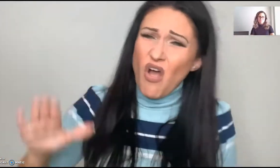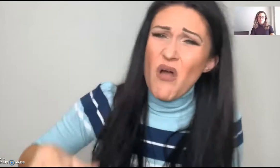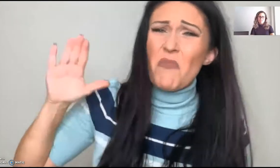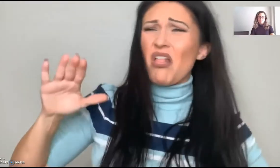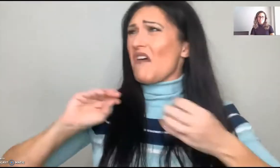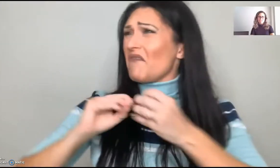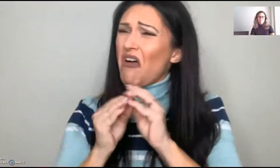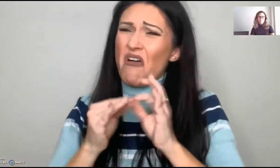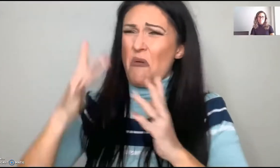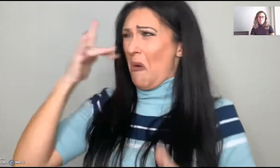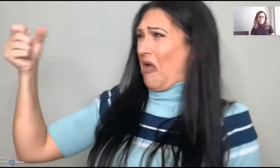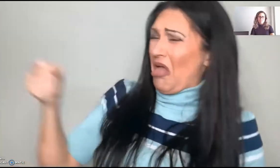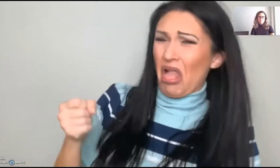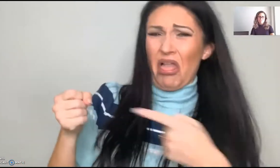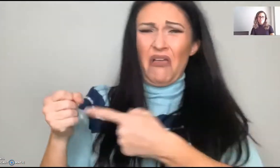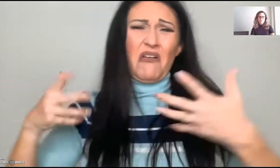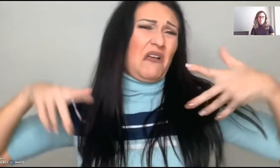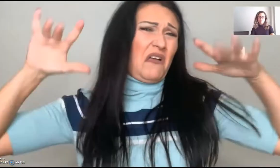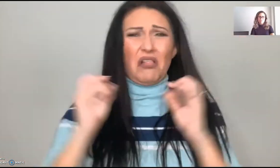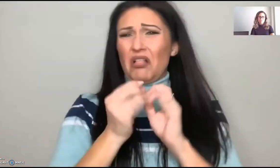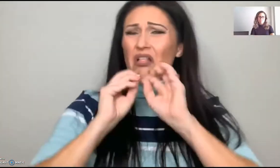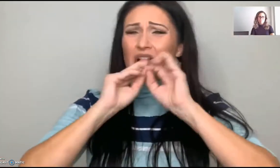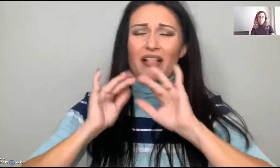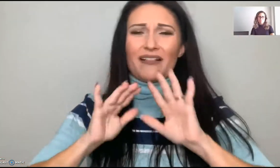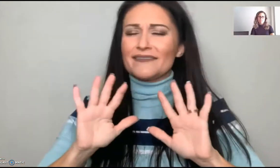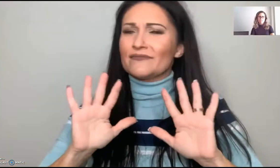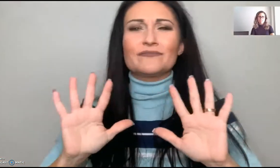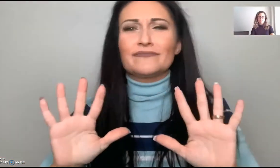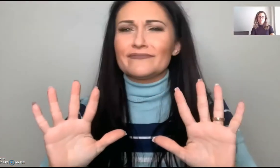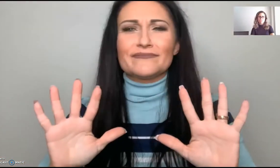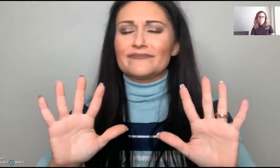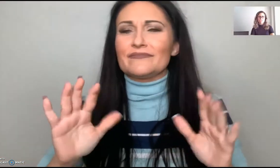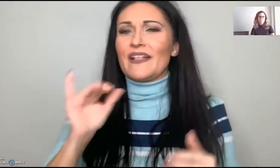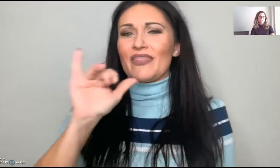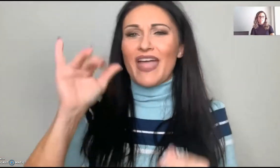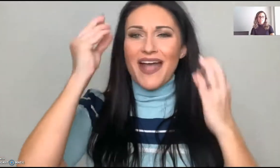Why has everything happened to me? I'm so fed up with all this. I've been just put in this situation. No.